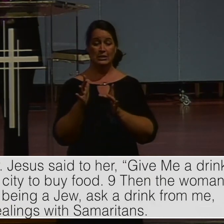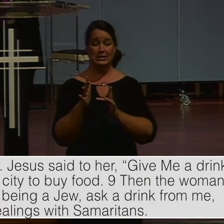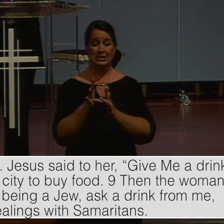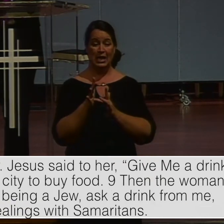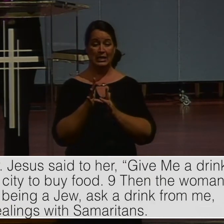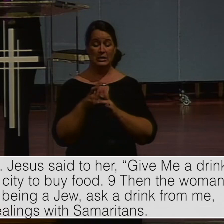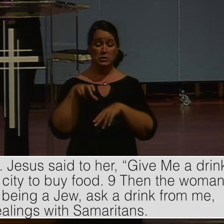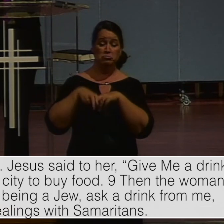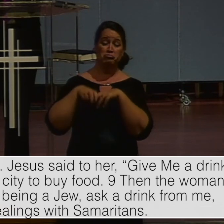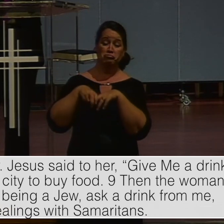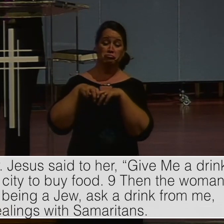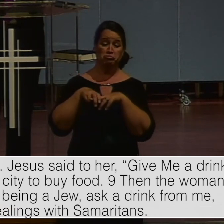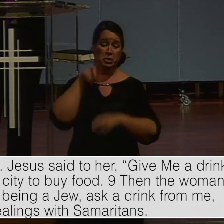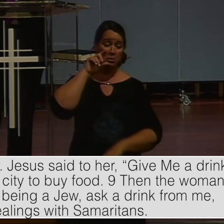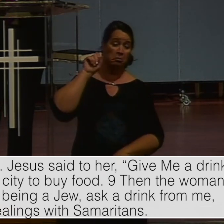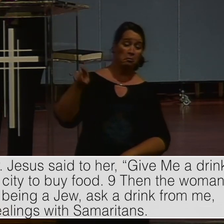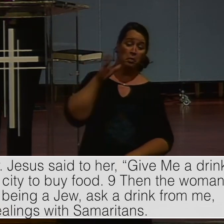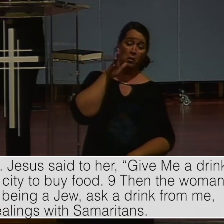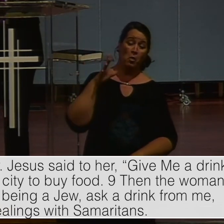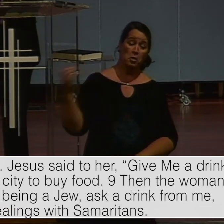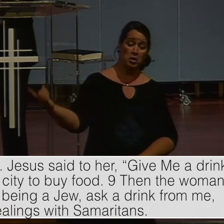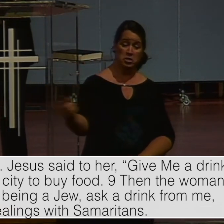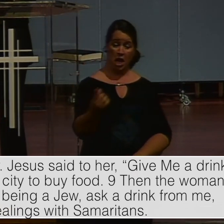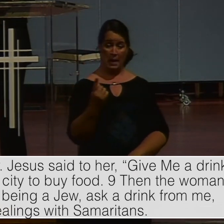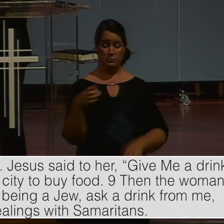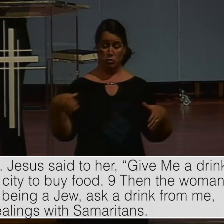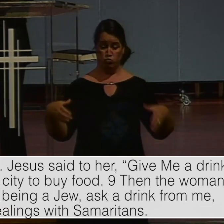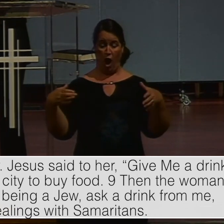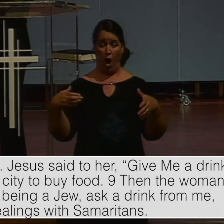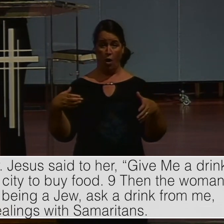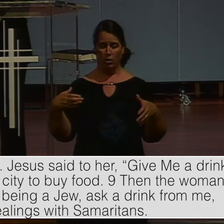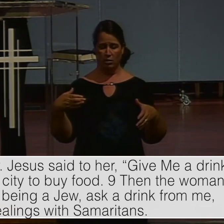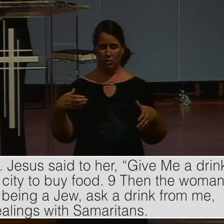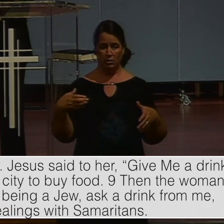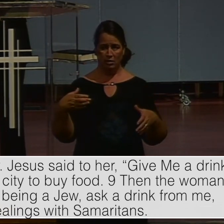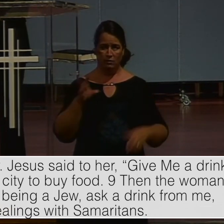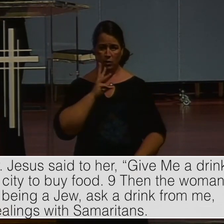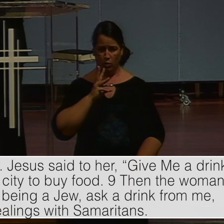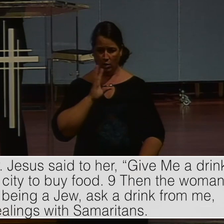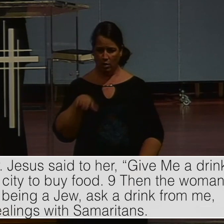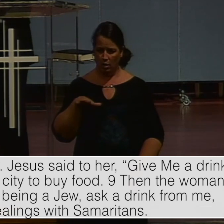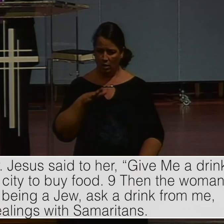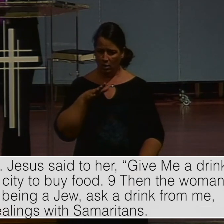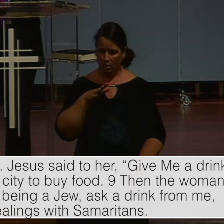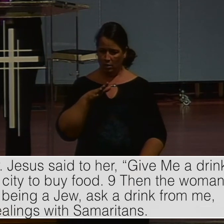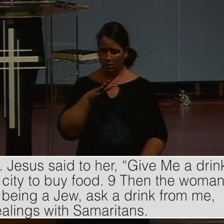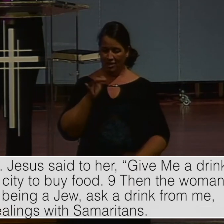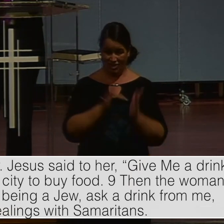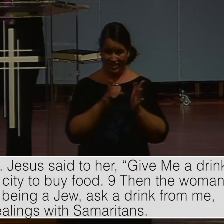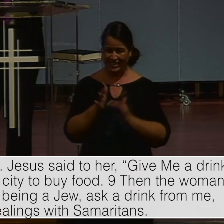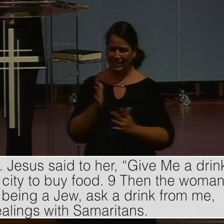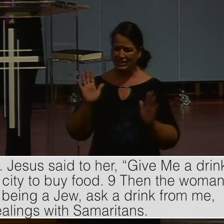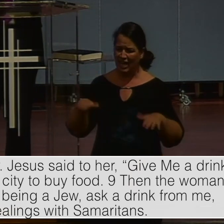give me a drink. For his disciples had gone away into the city to buy food. Just Jesus and the woman. But the woman of Samaria said to him,